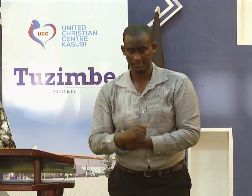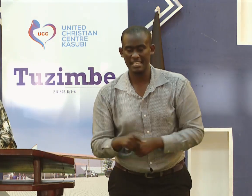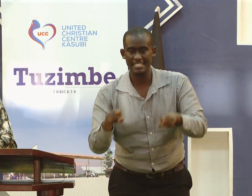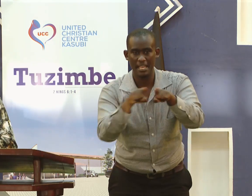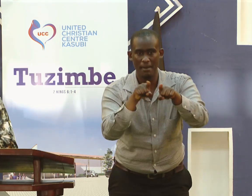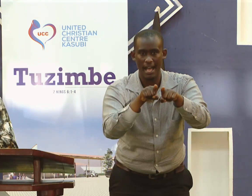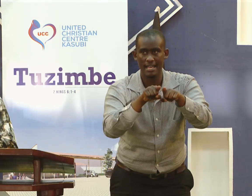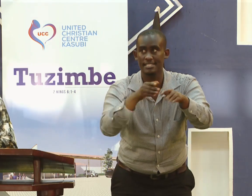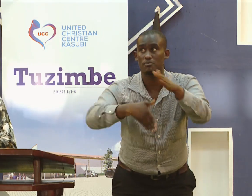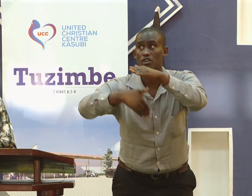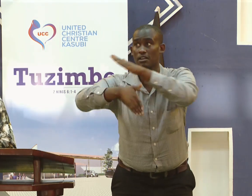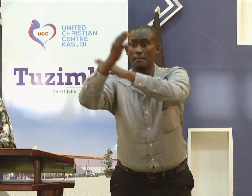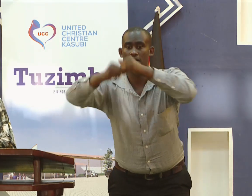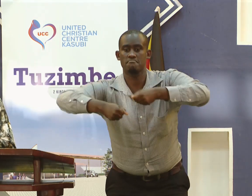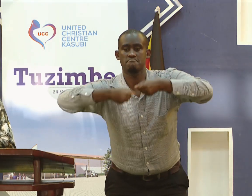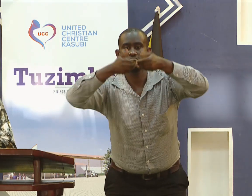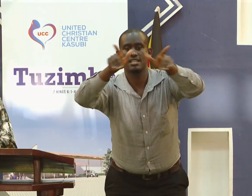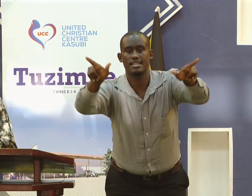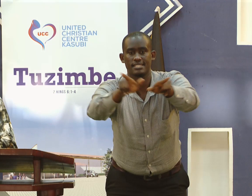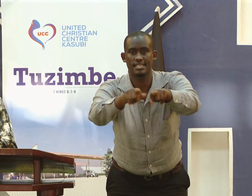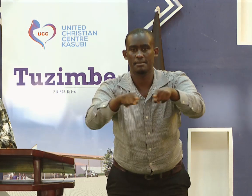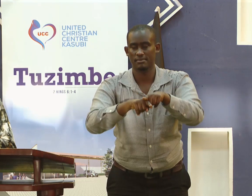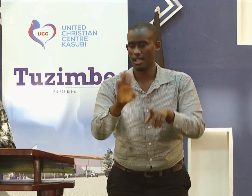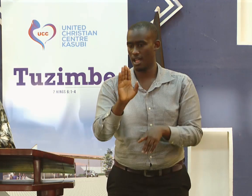it is according to the blessing they have.